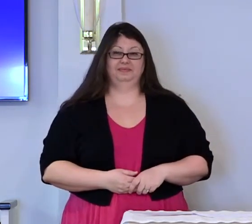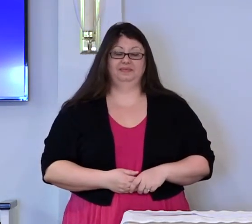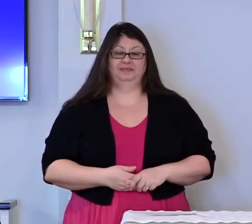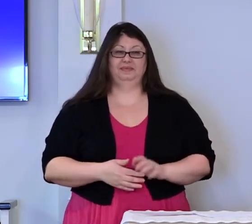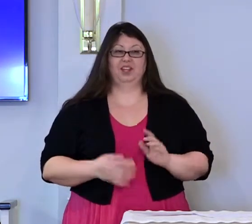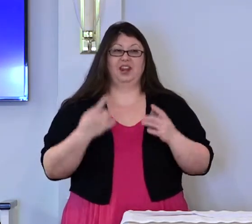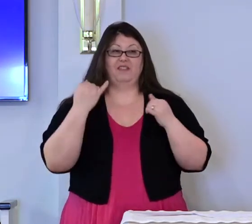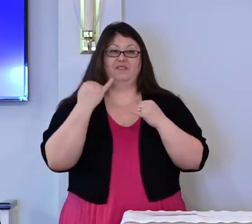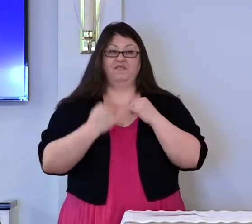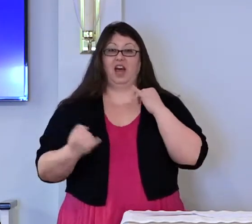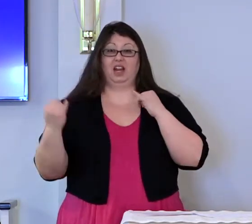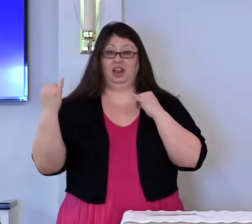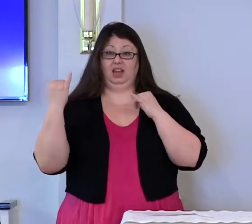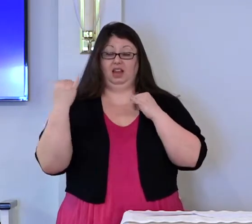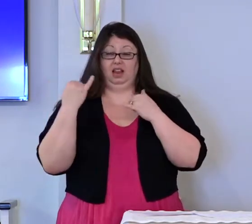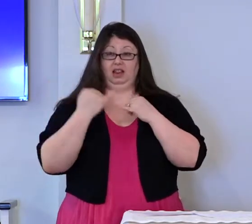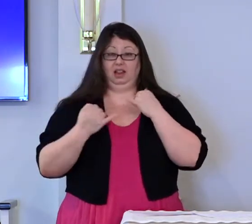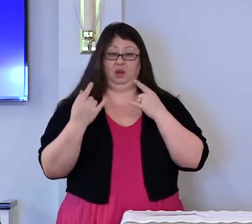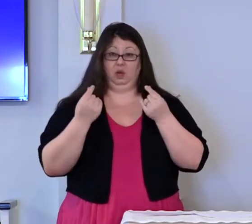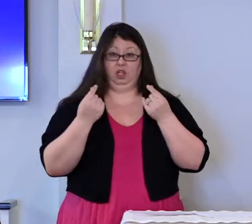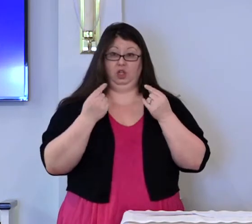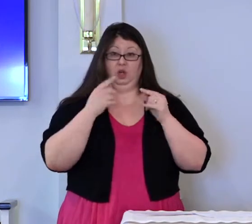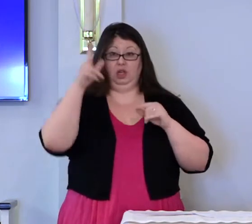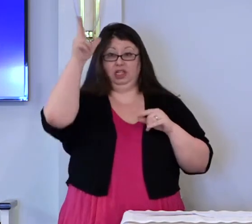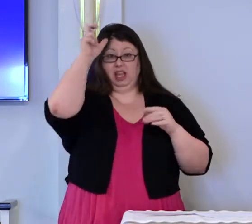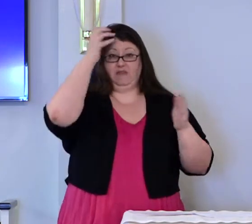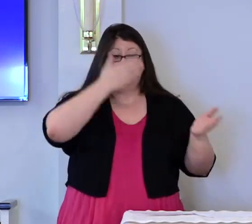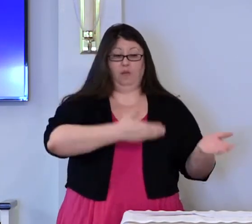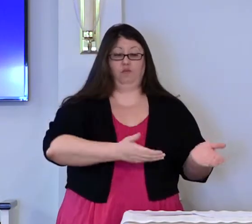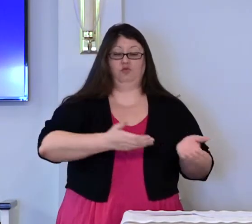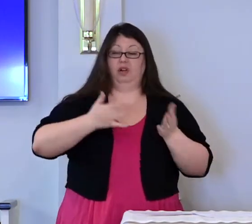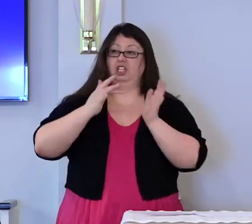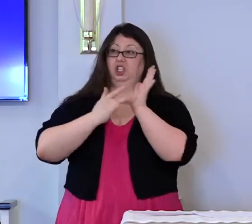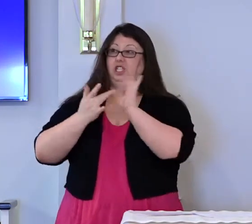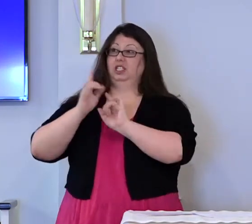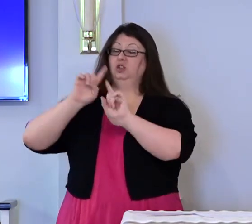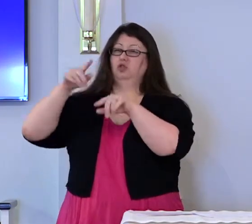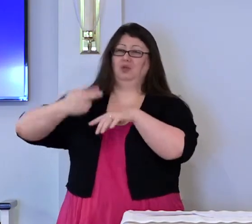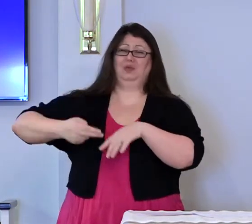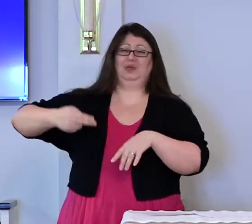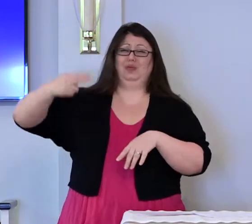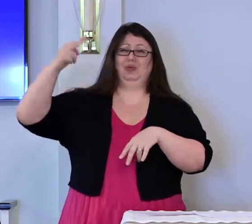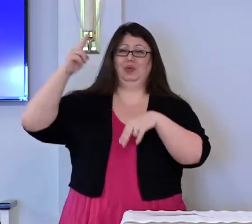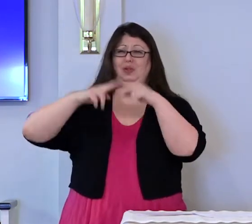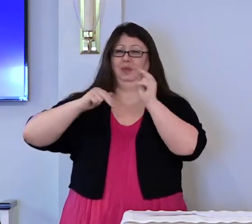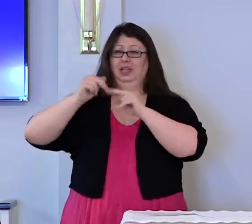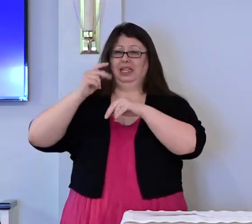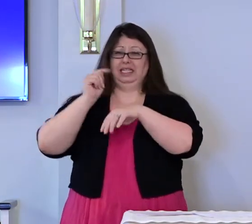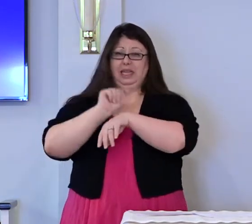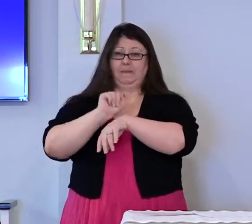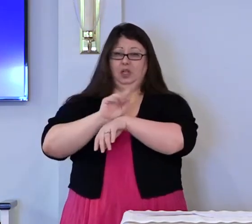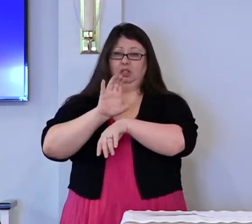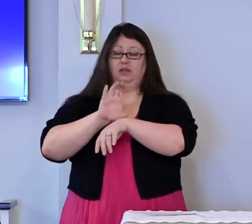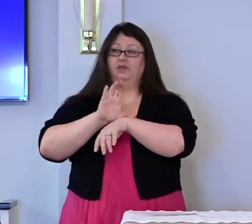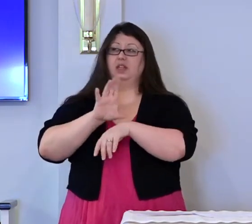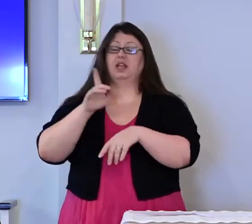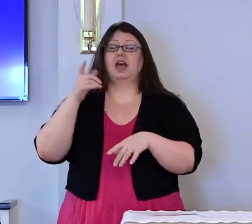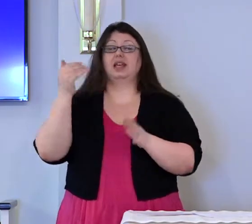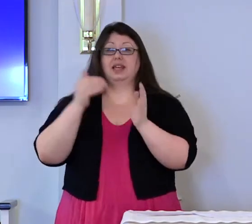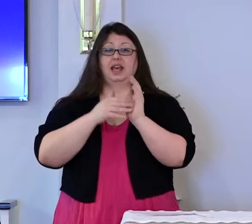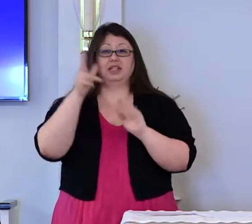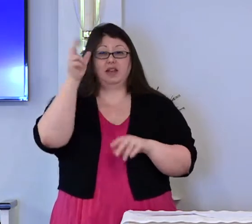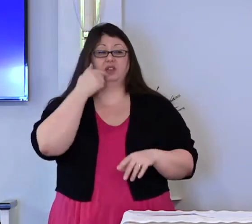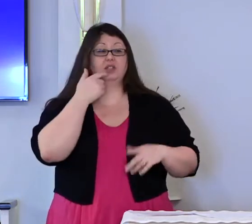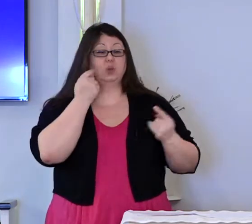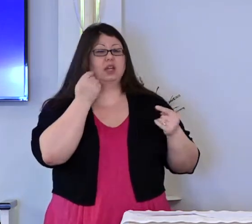Finally, he takes him to the top of the temple and says again, if you are the son of